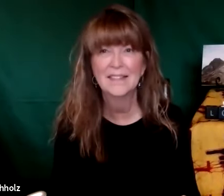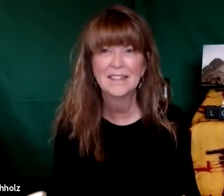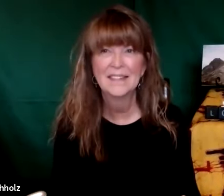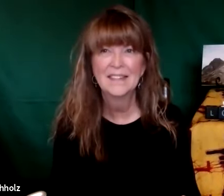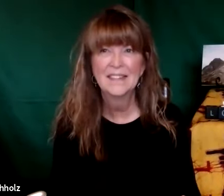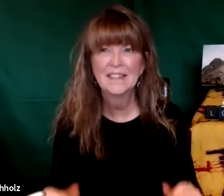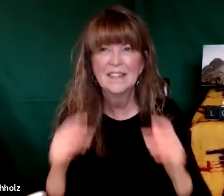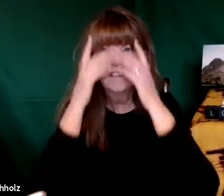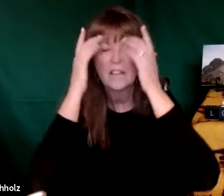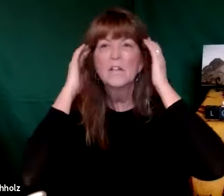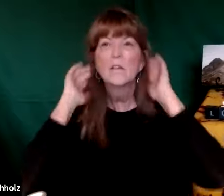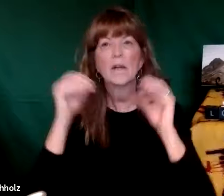us to look